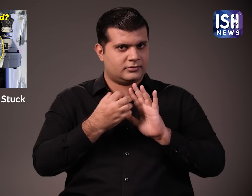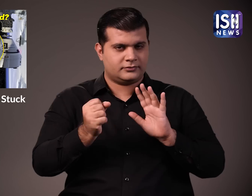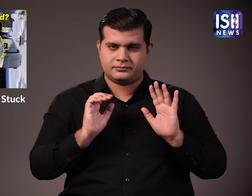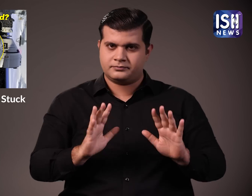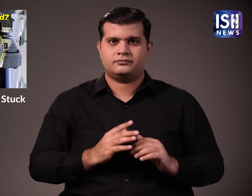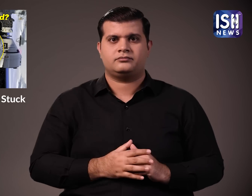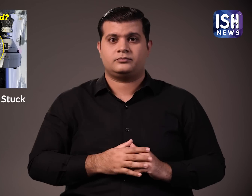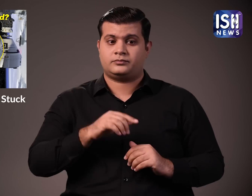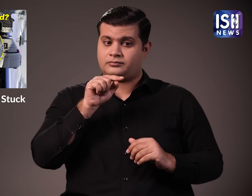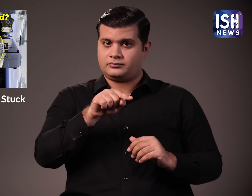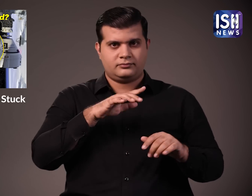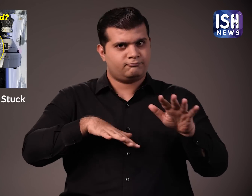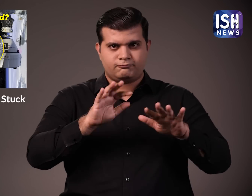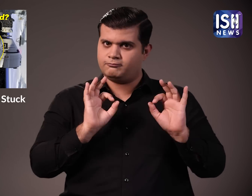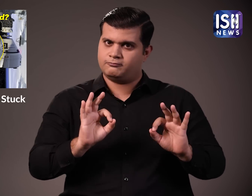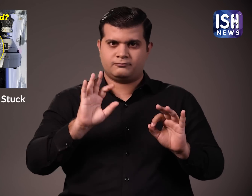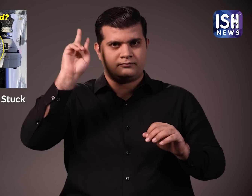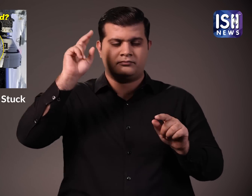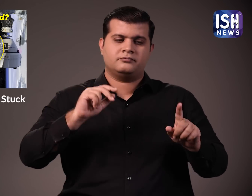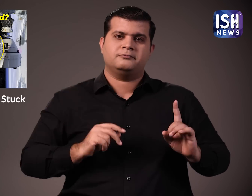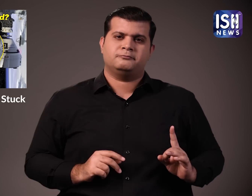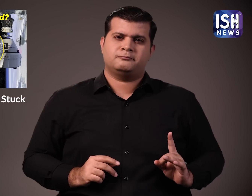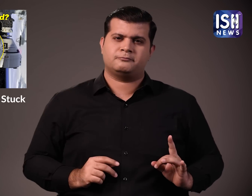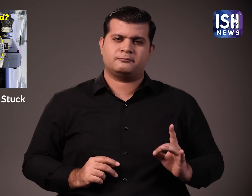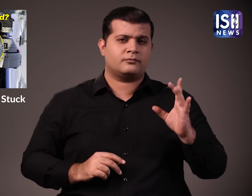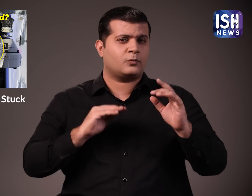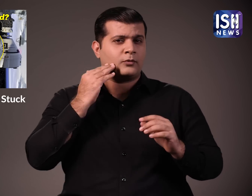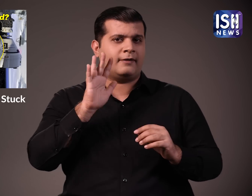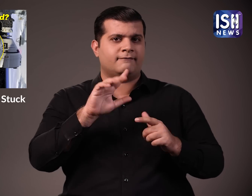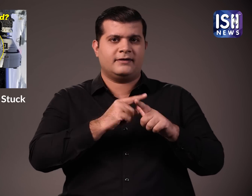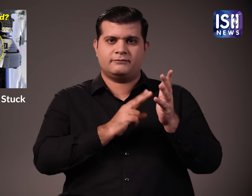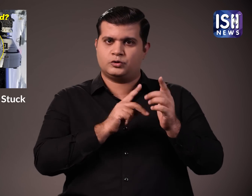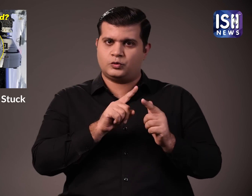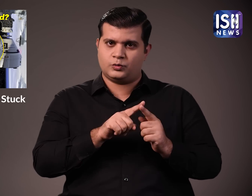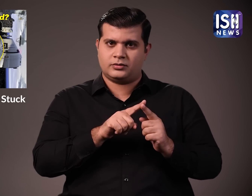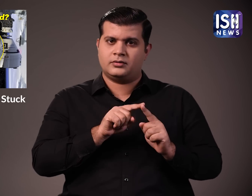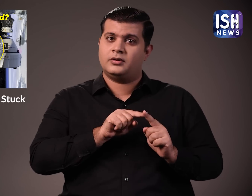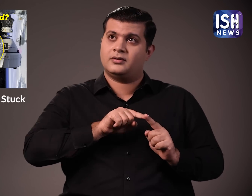docked with the ISS. The Starliner can return but the ISS is stationed there.